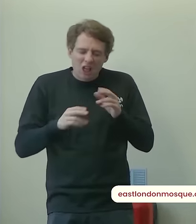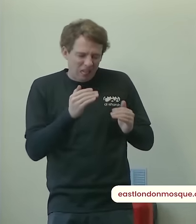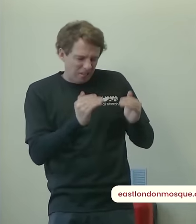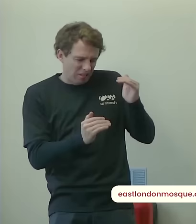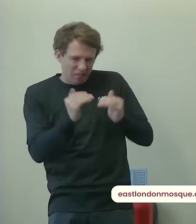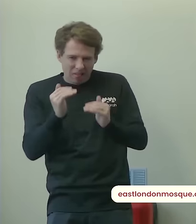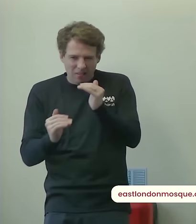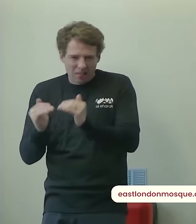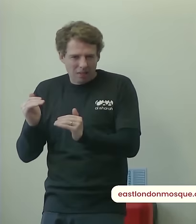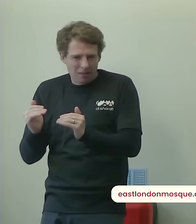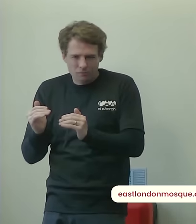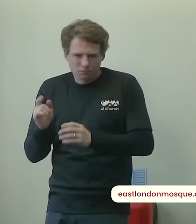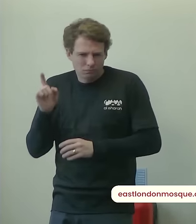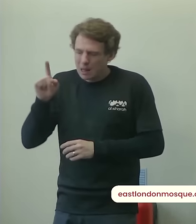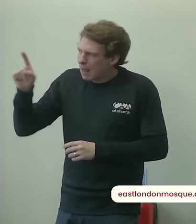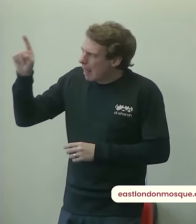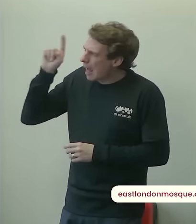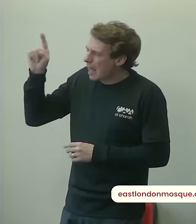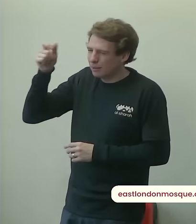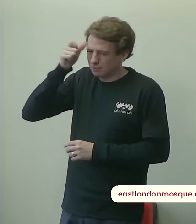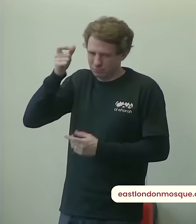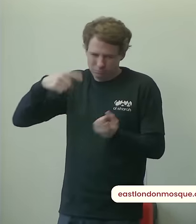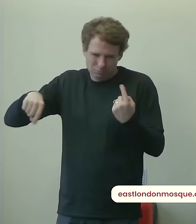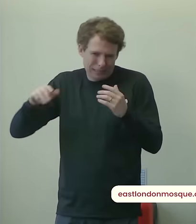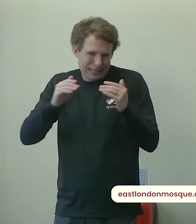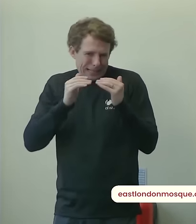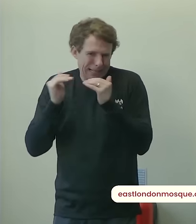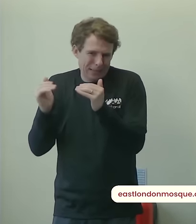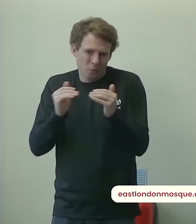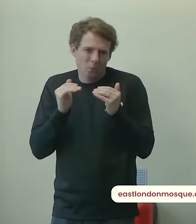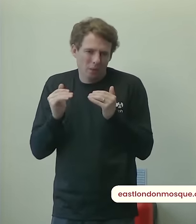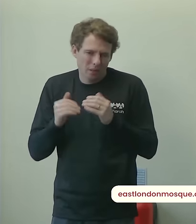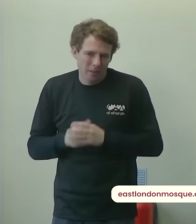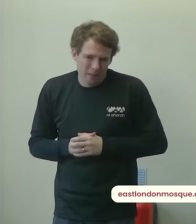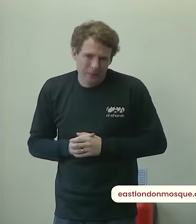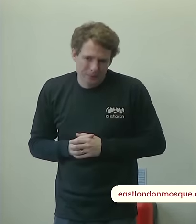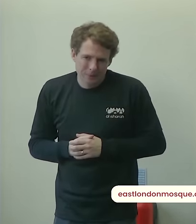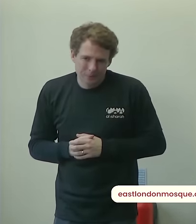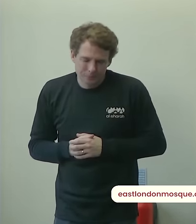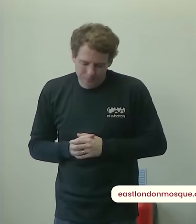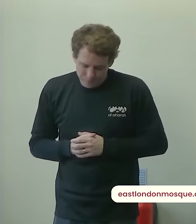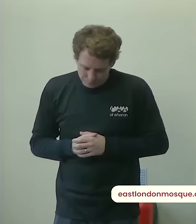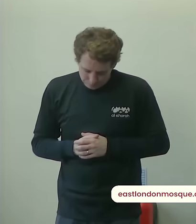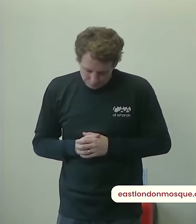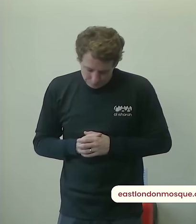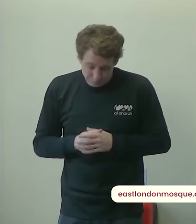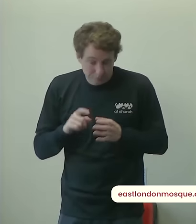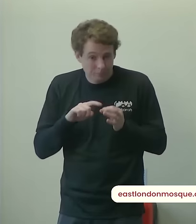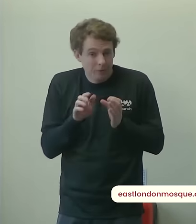indeed the most honored